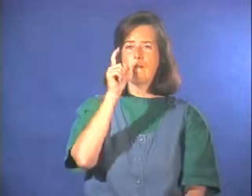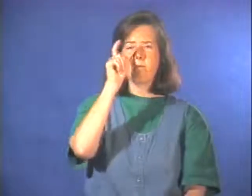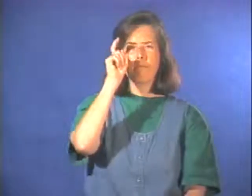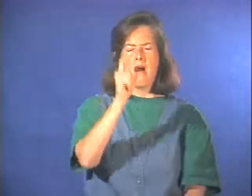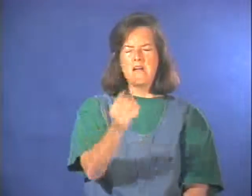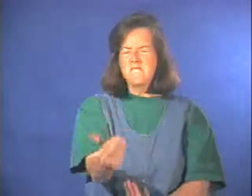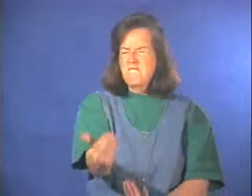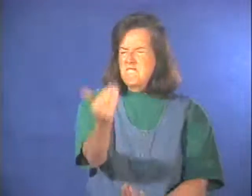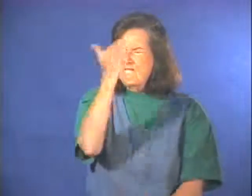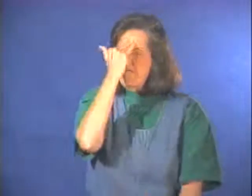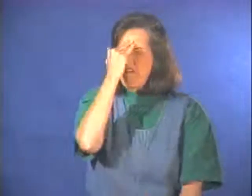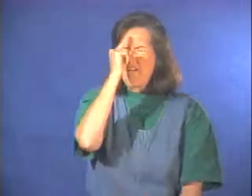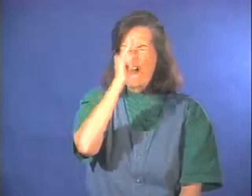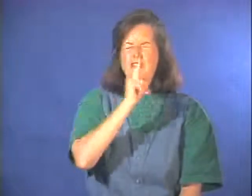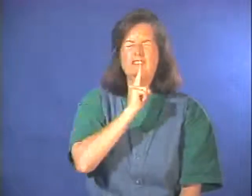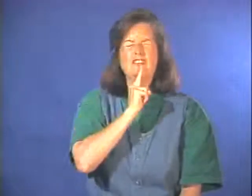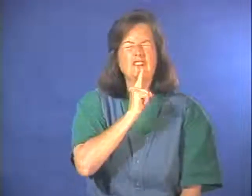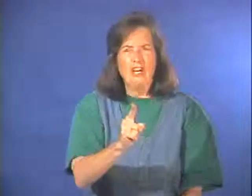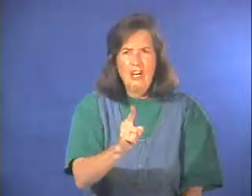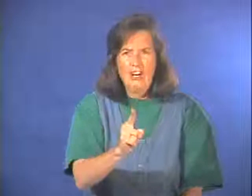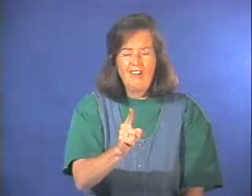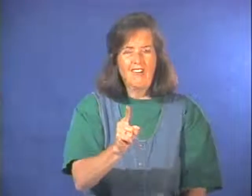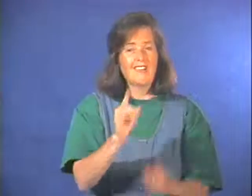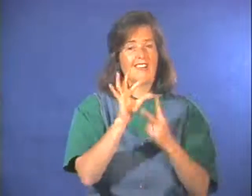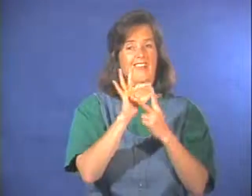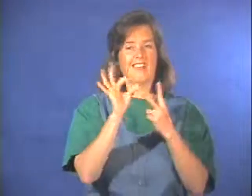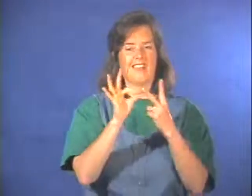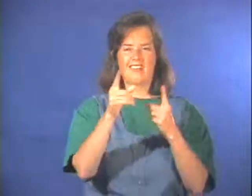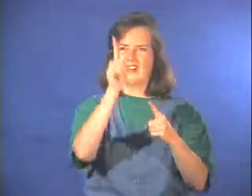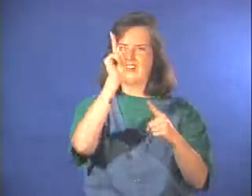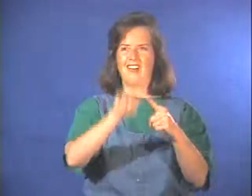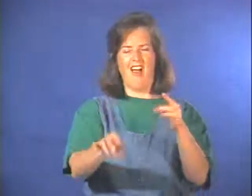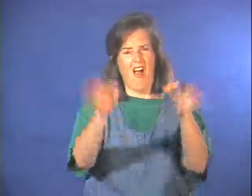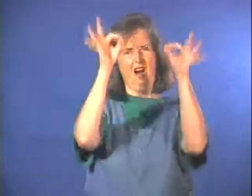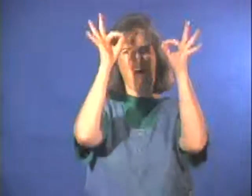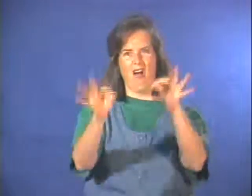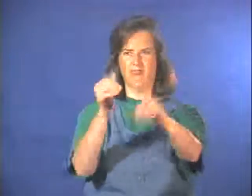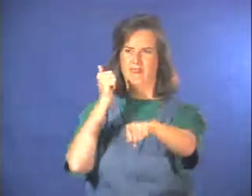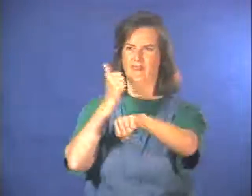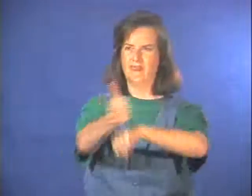Unless we know for sure. We don't have the right to accuse.